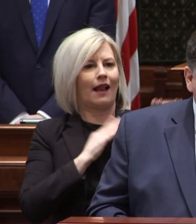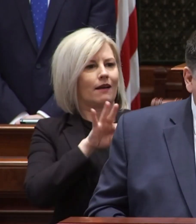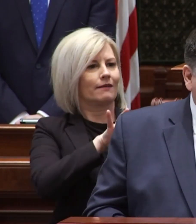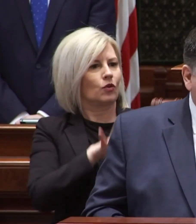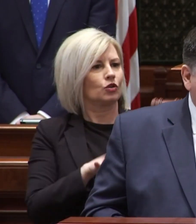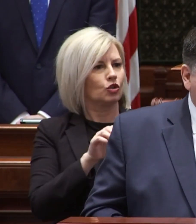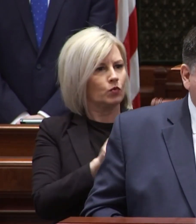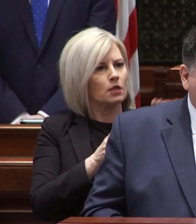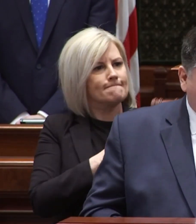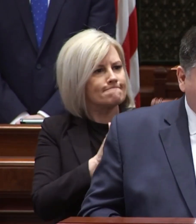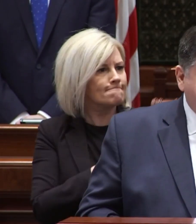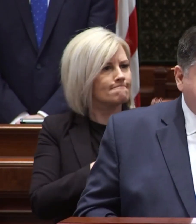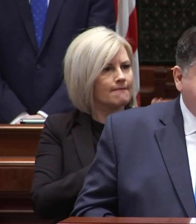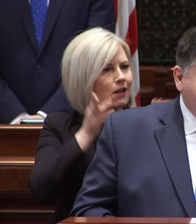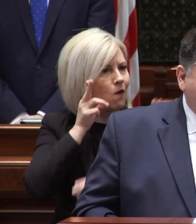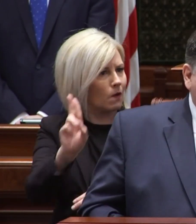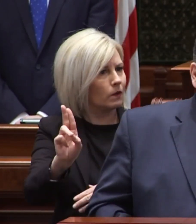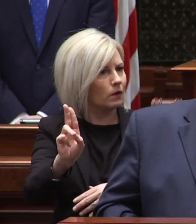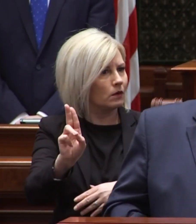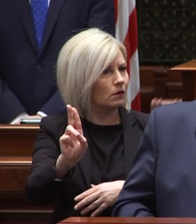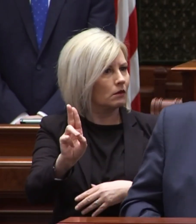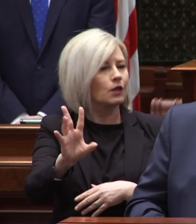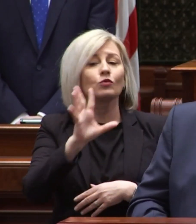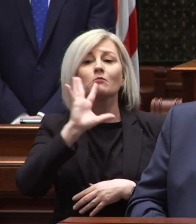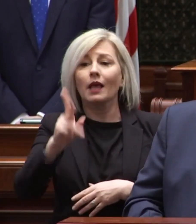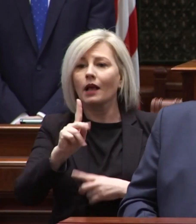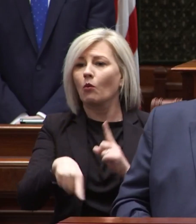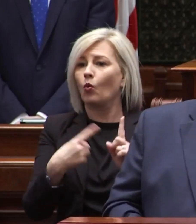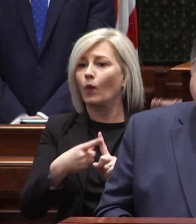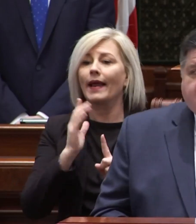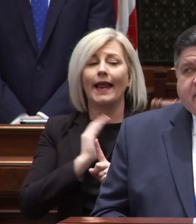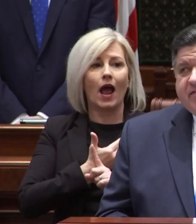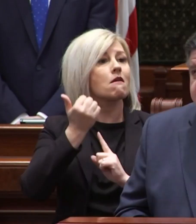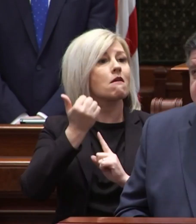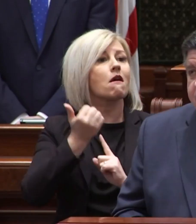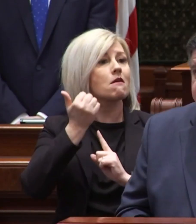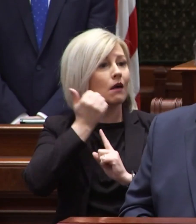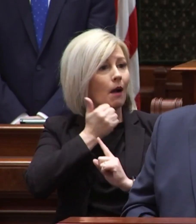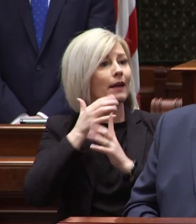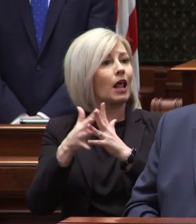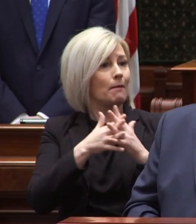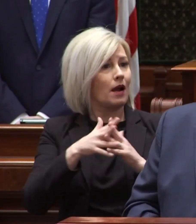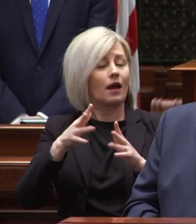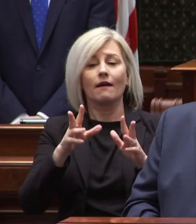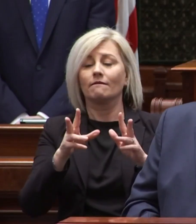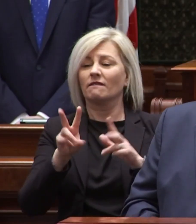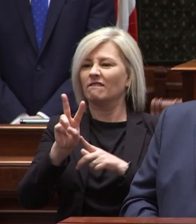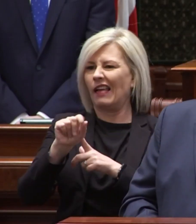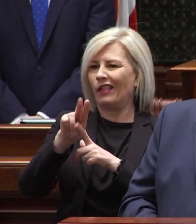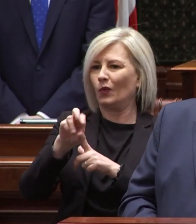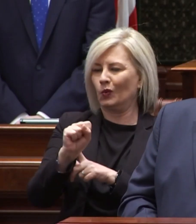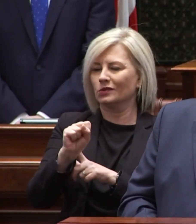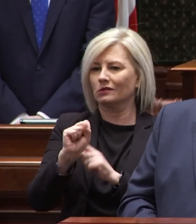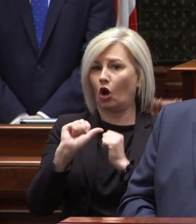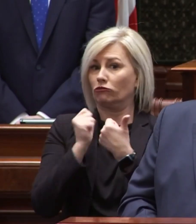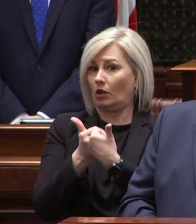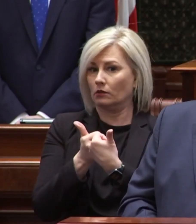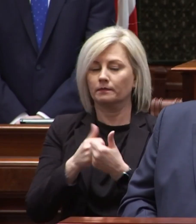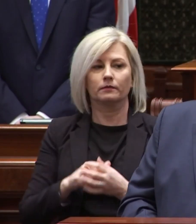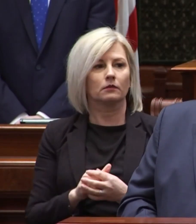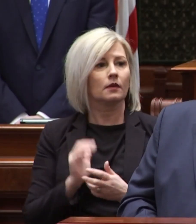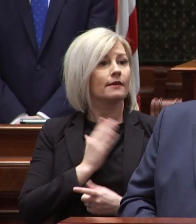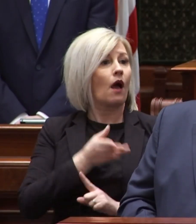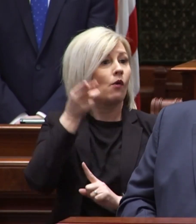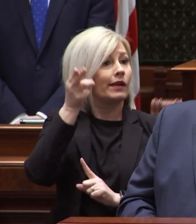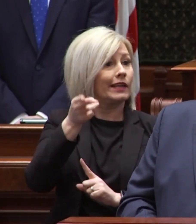with tenacity and honor and to speak up when our common american values are challenged our